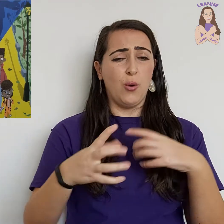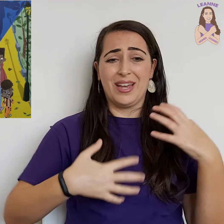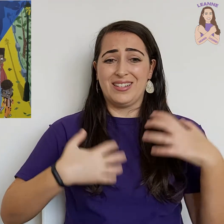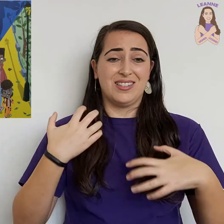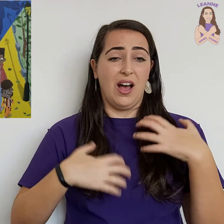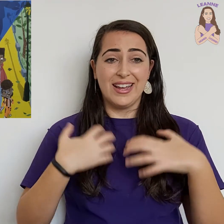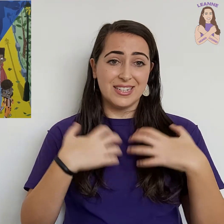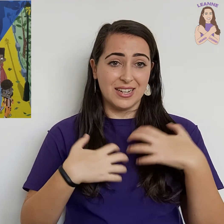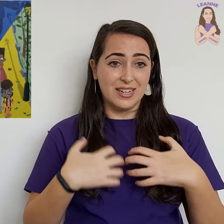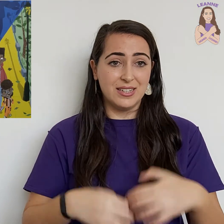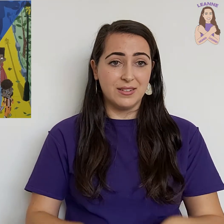excited!